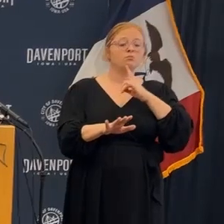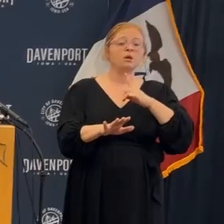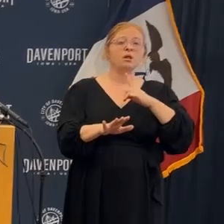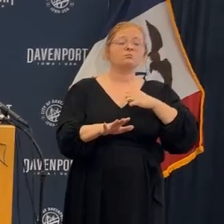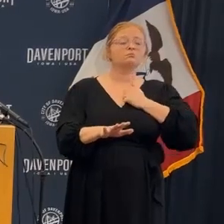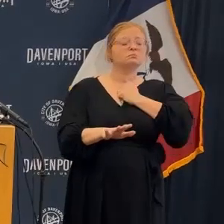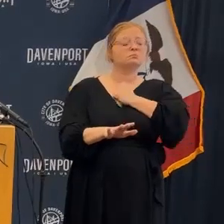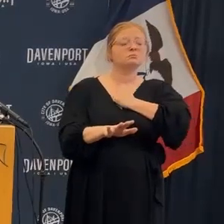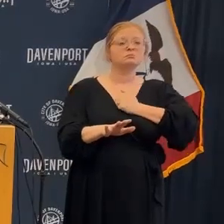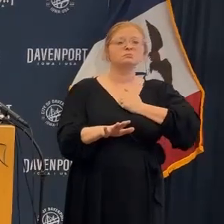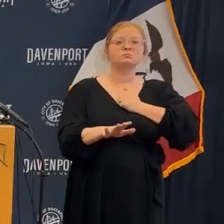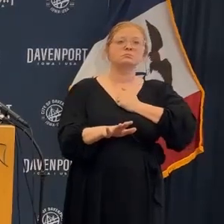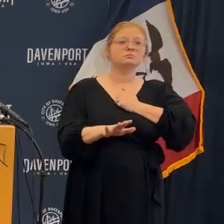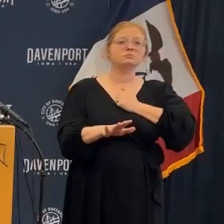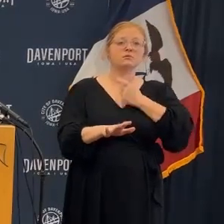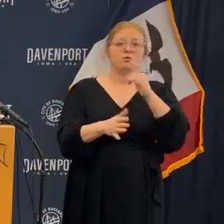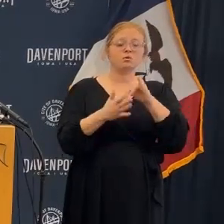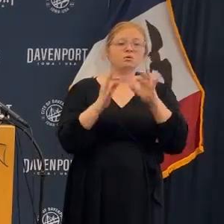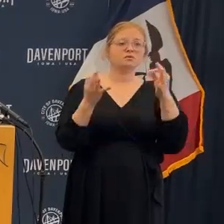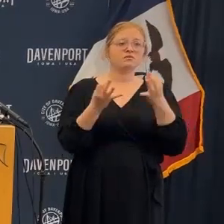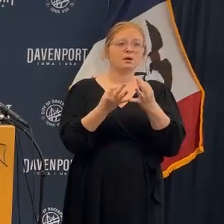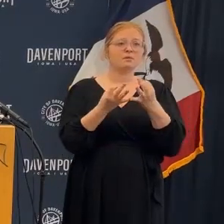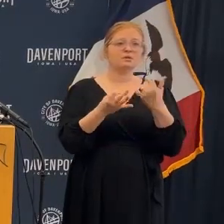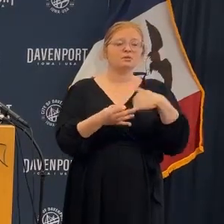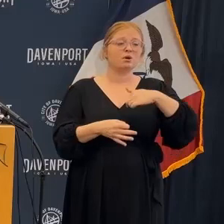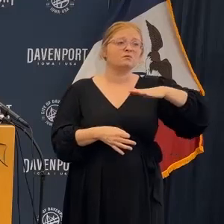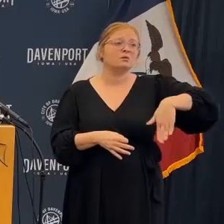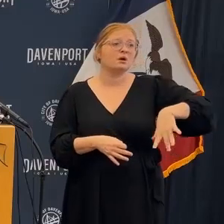families of the people that are unaccounted for.